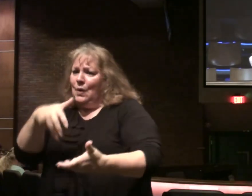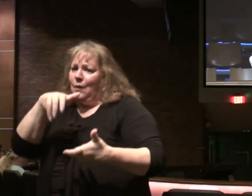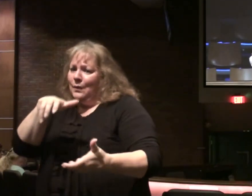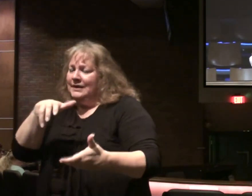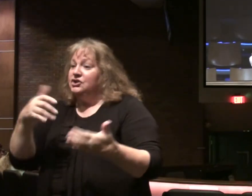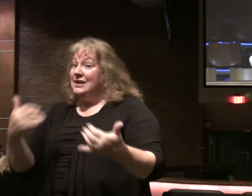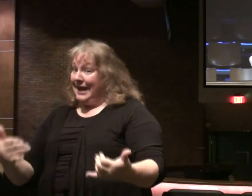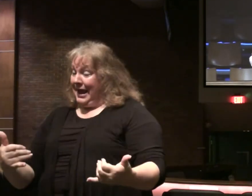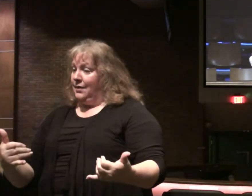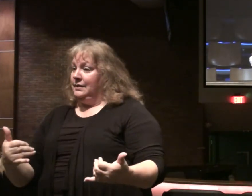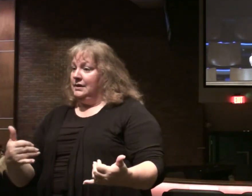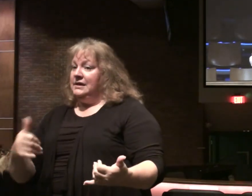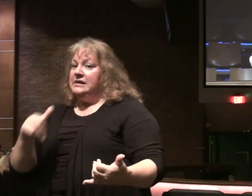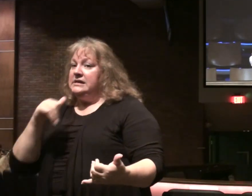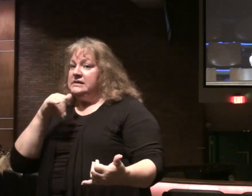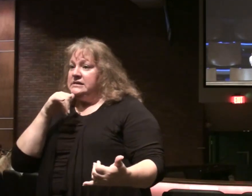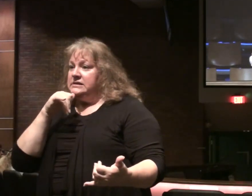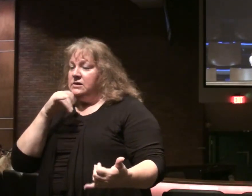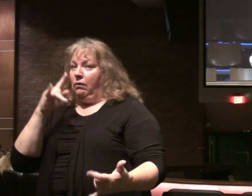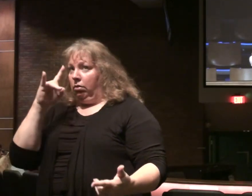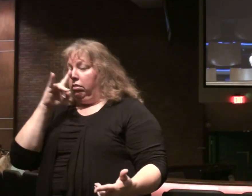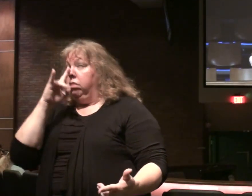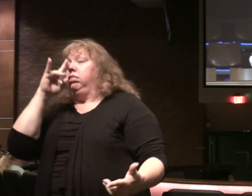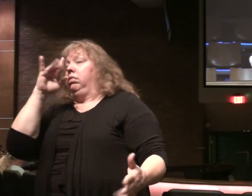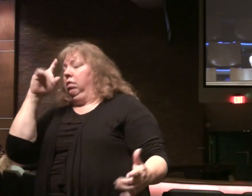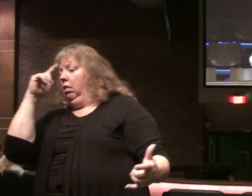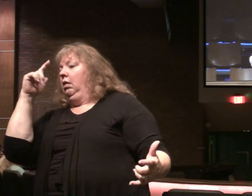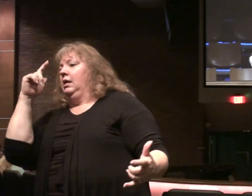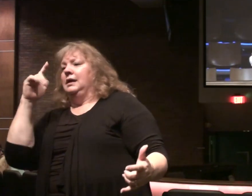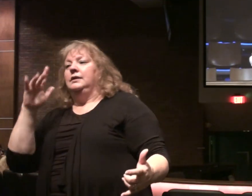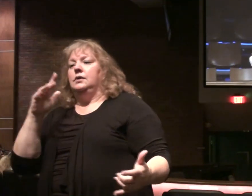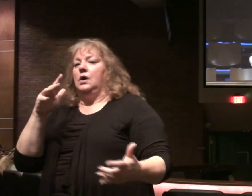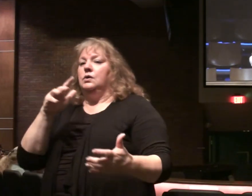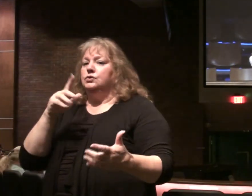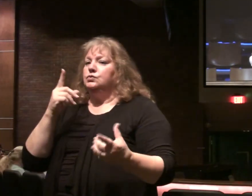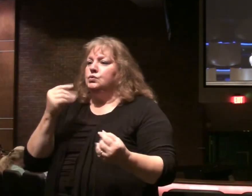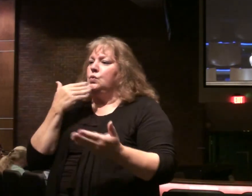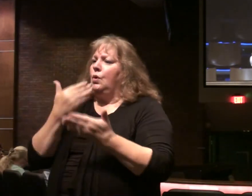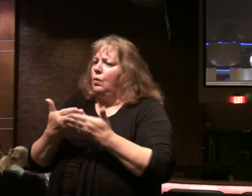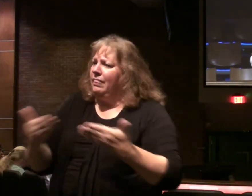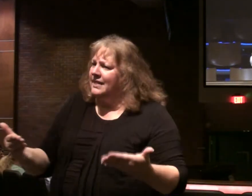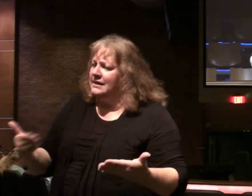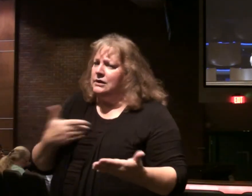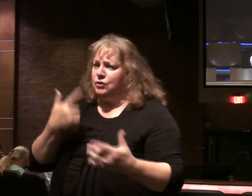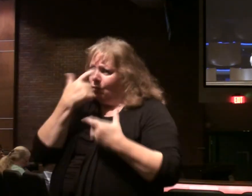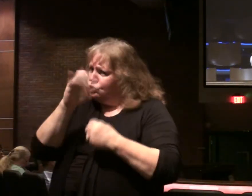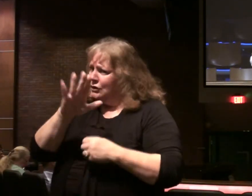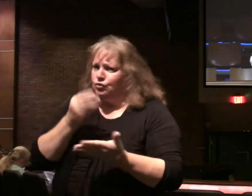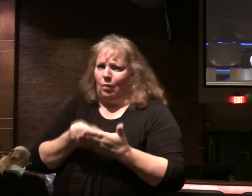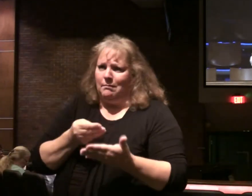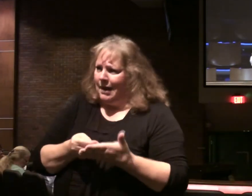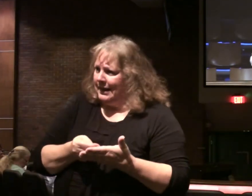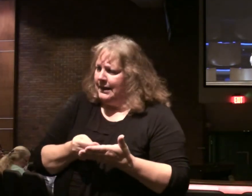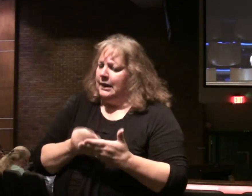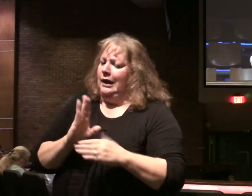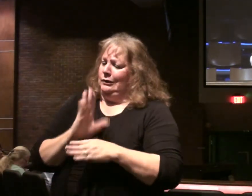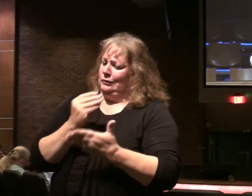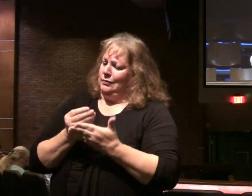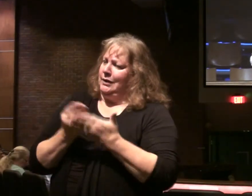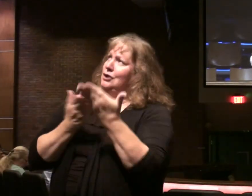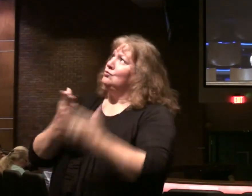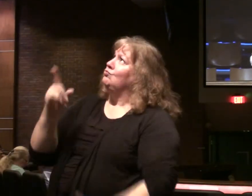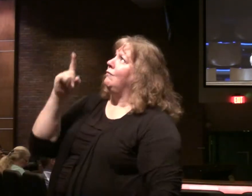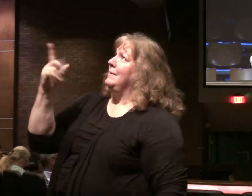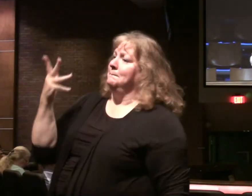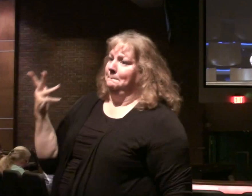in this present life, not to be conceited, but to be rich in good works. Not to trust in their money, but to use their money to serve